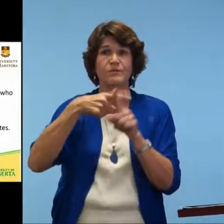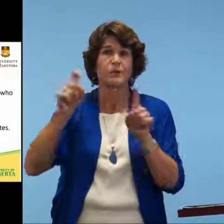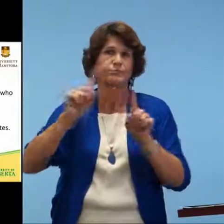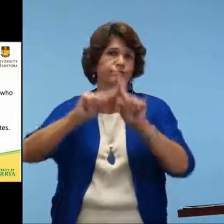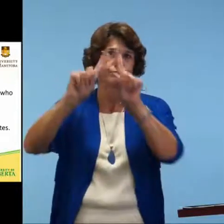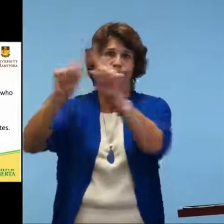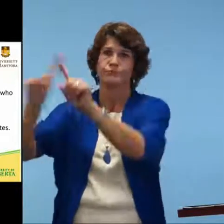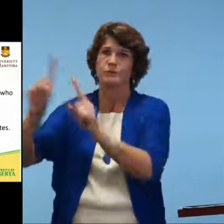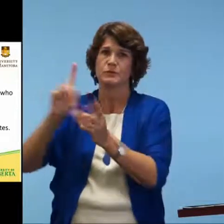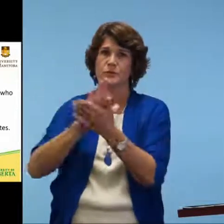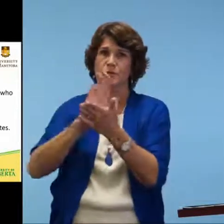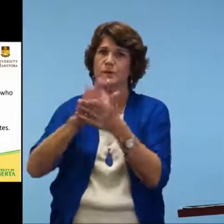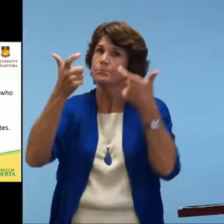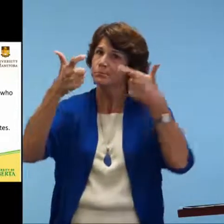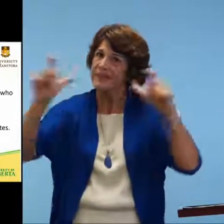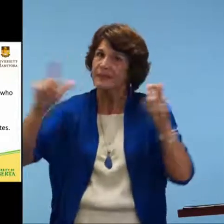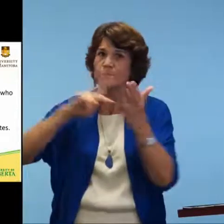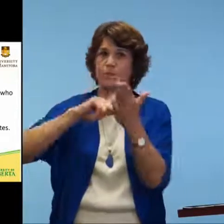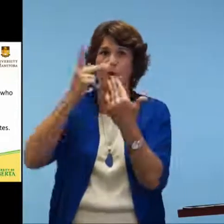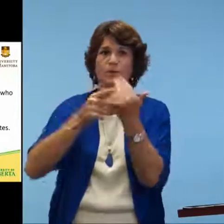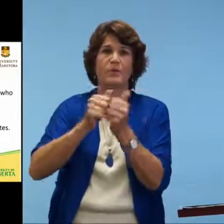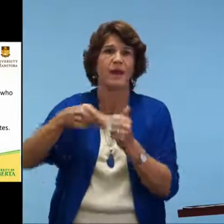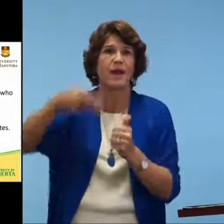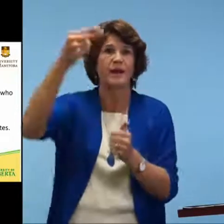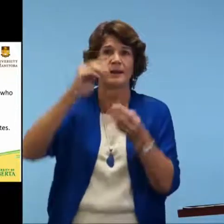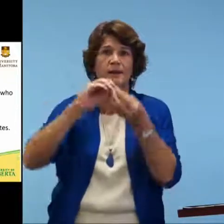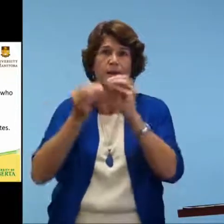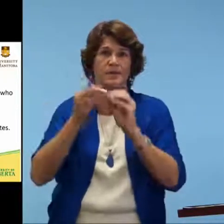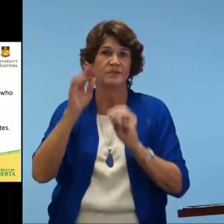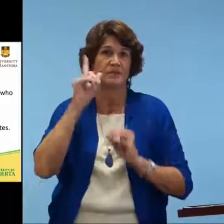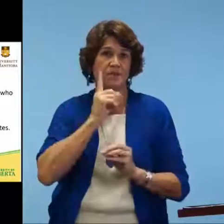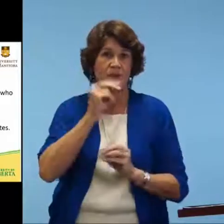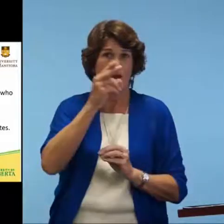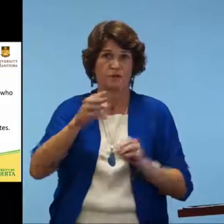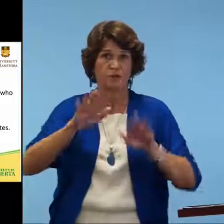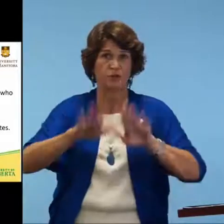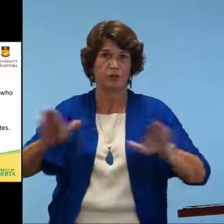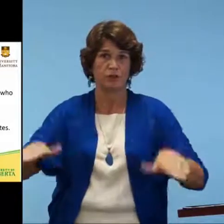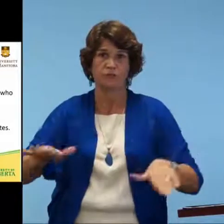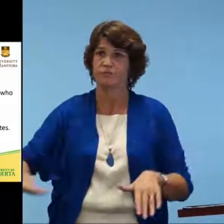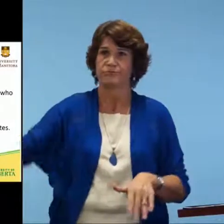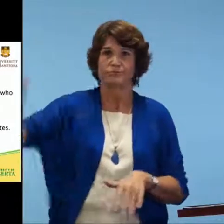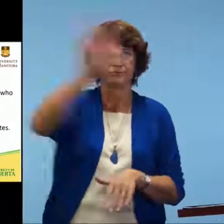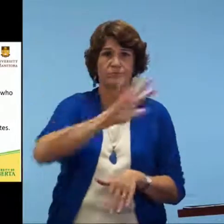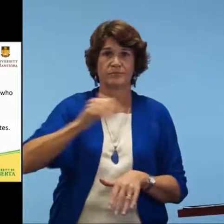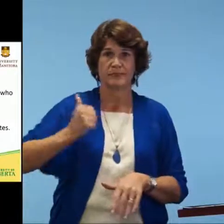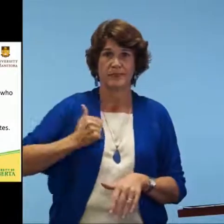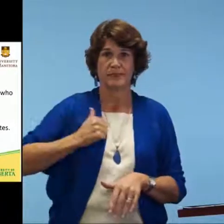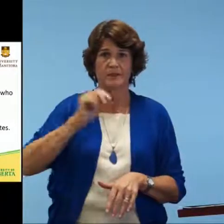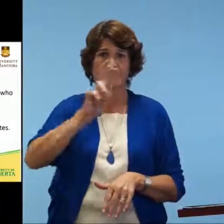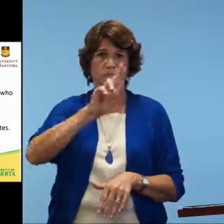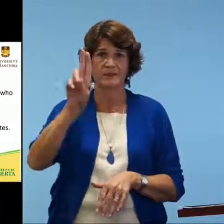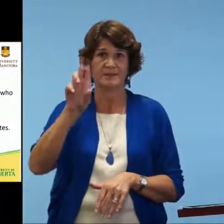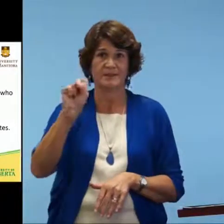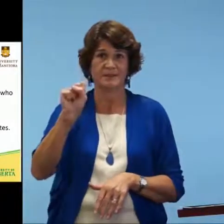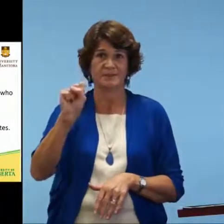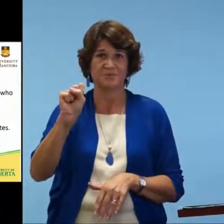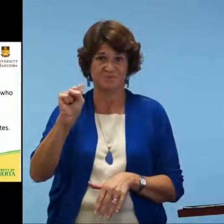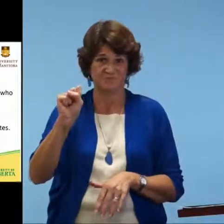We collected data from various schools, large programs with high numbers of adult-part of hearing students